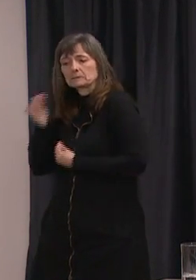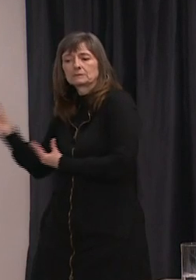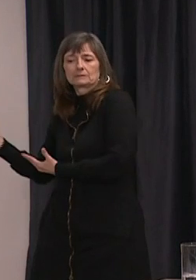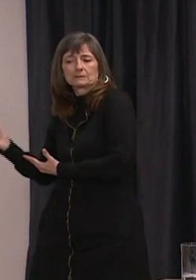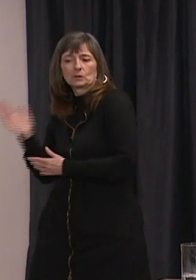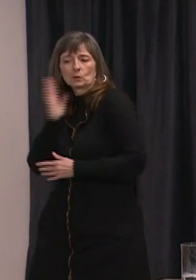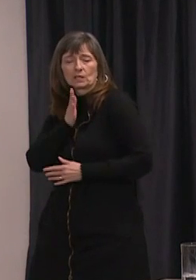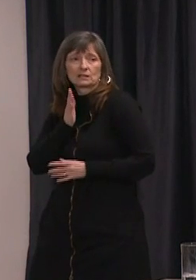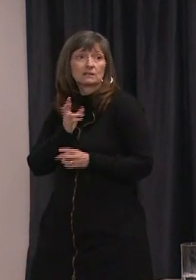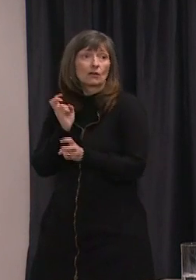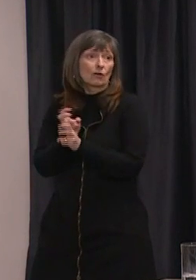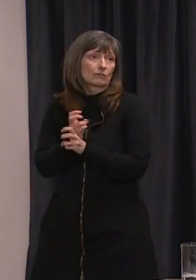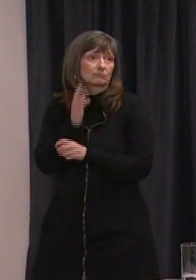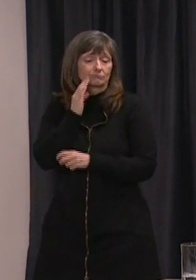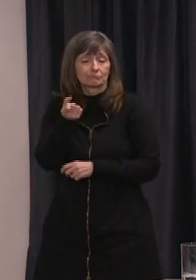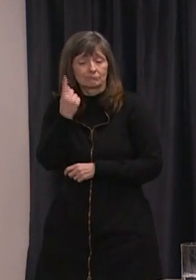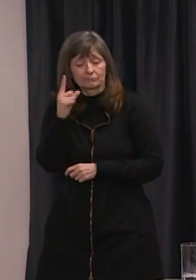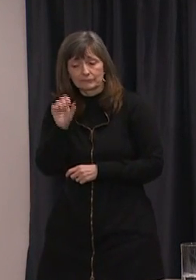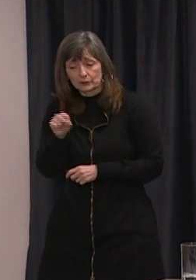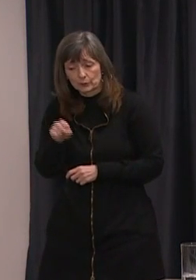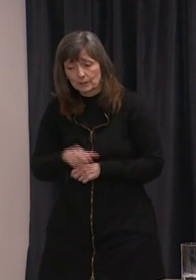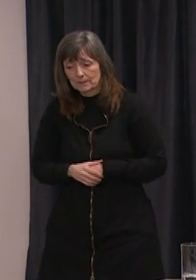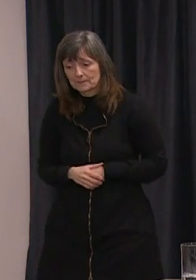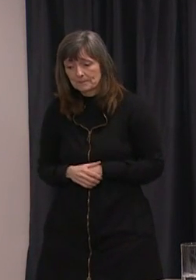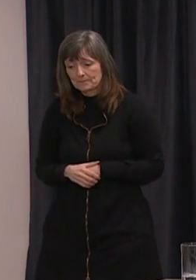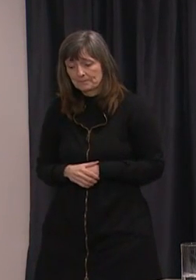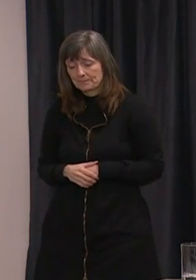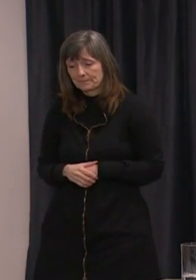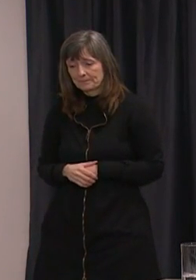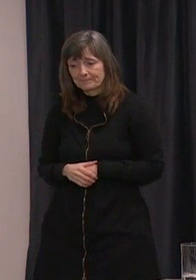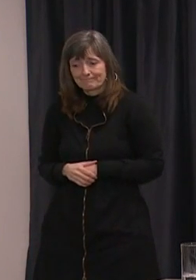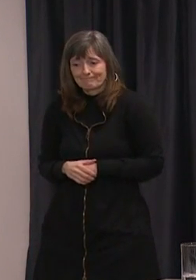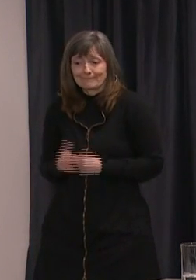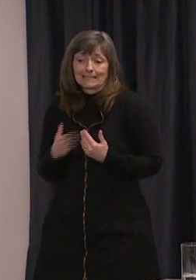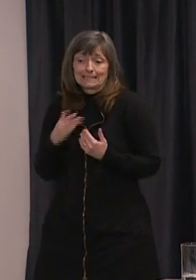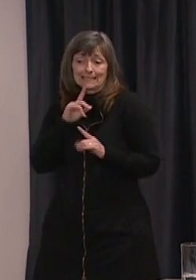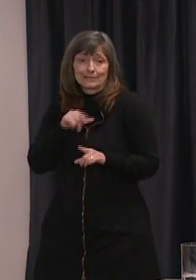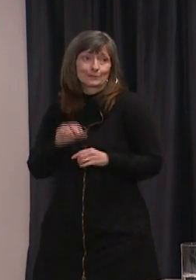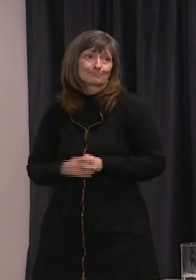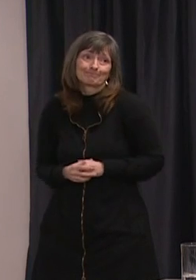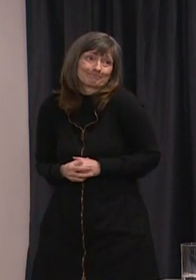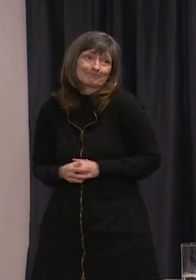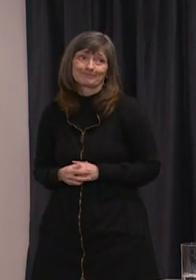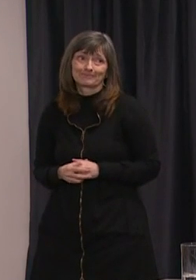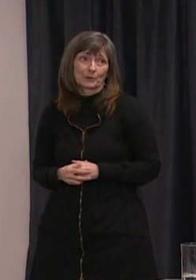hard it's certainly going to be a challenge uh and uh there is no easy answer for that